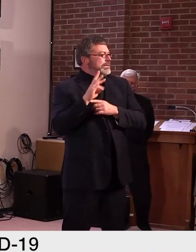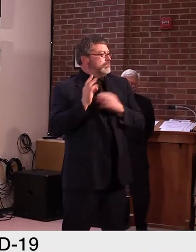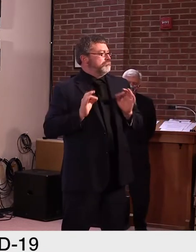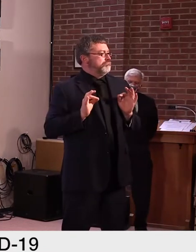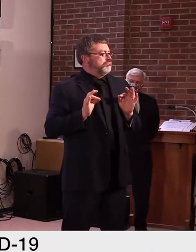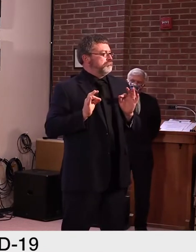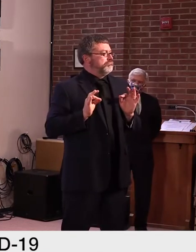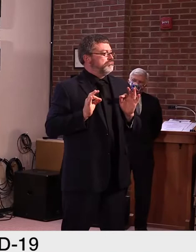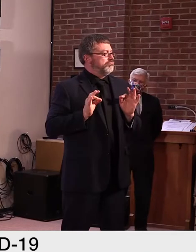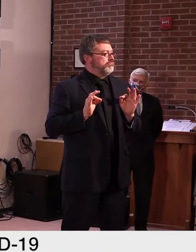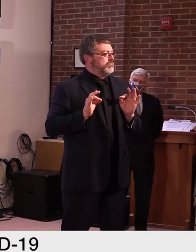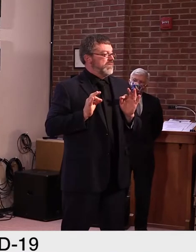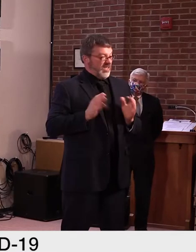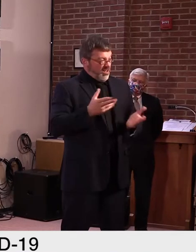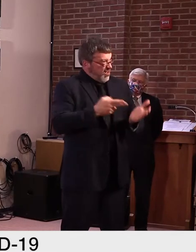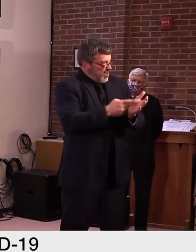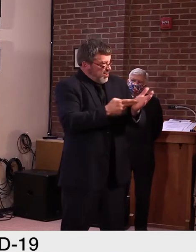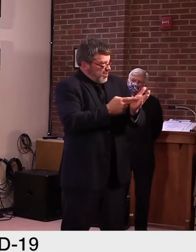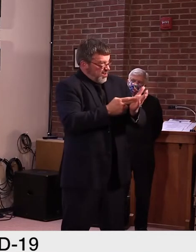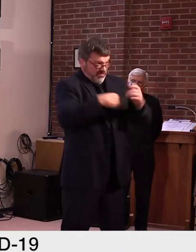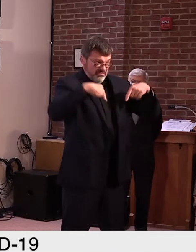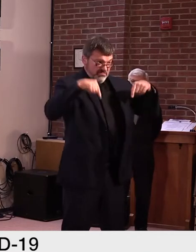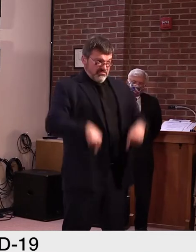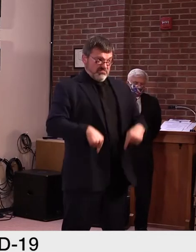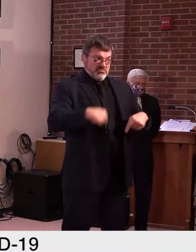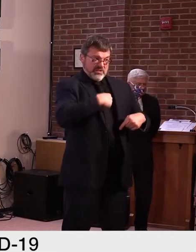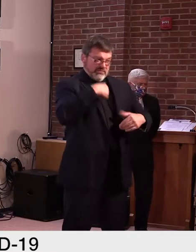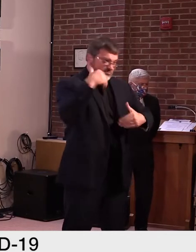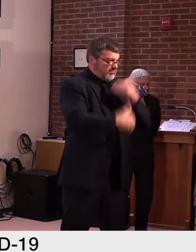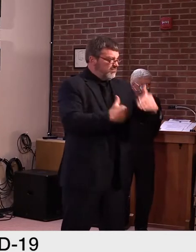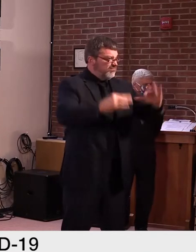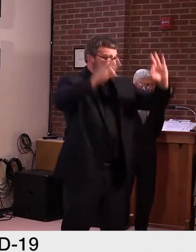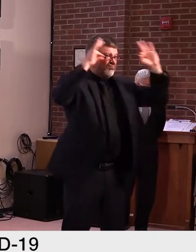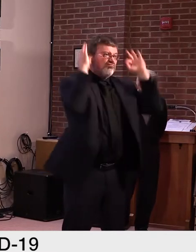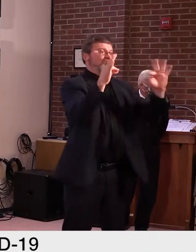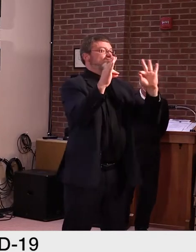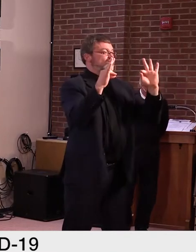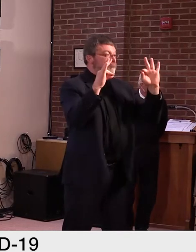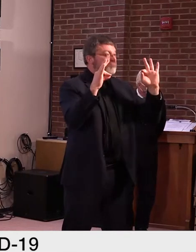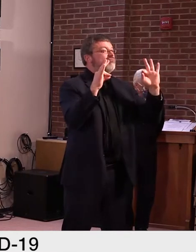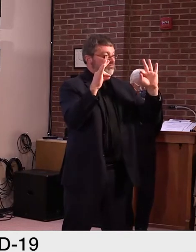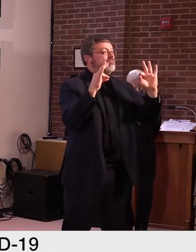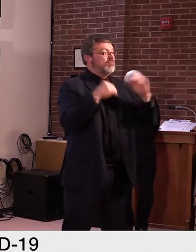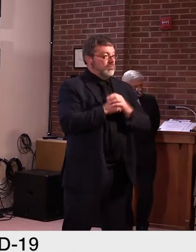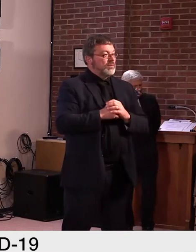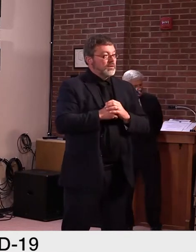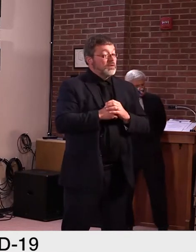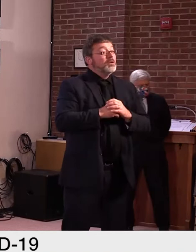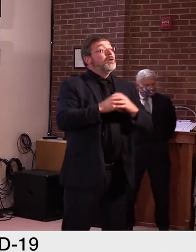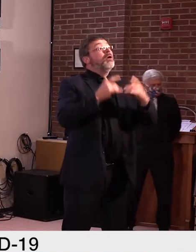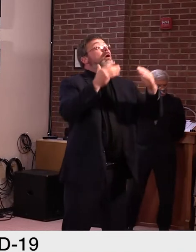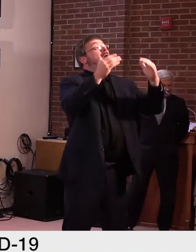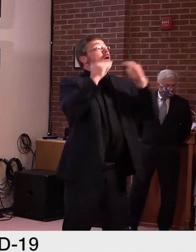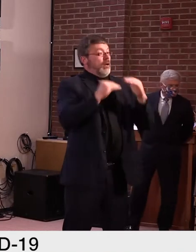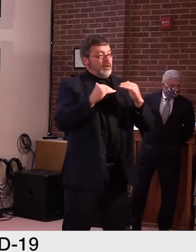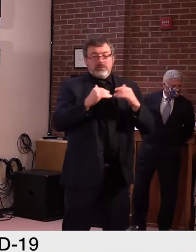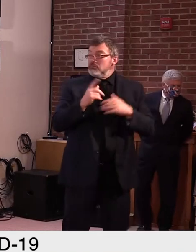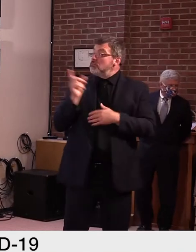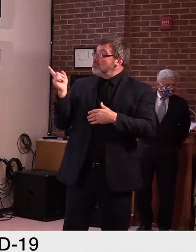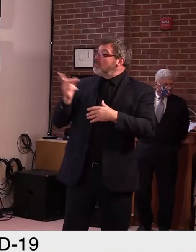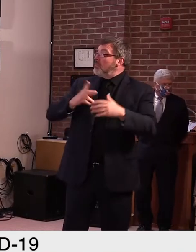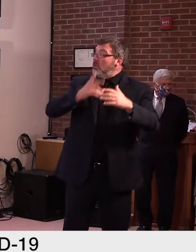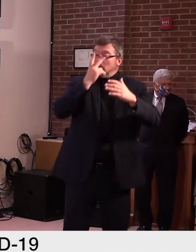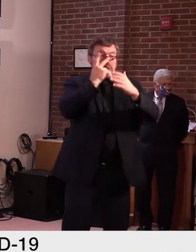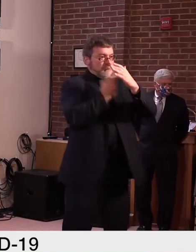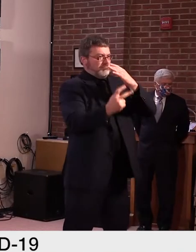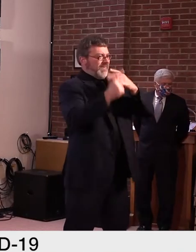still to date. Turning to our forecast, you'll see that we have a pretty similar forecast from last